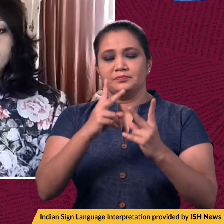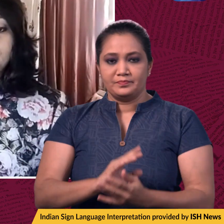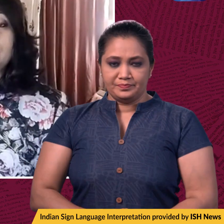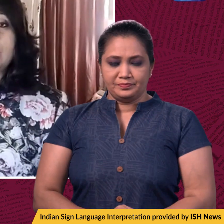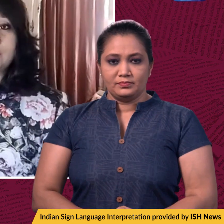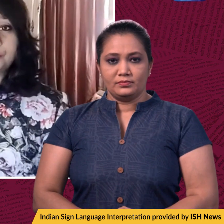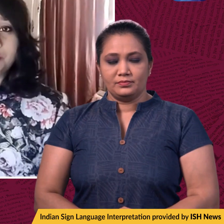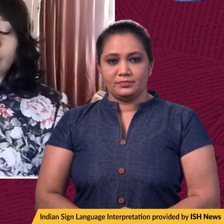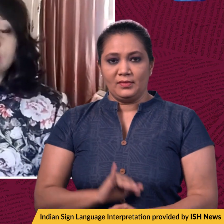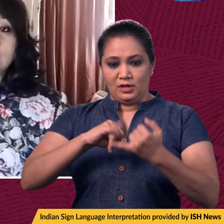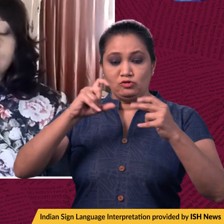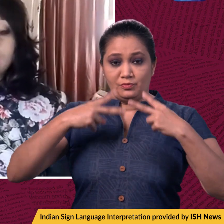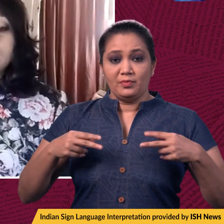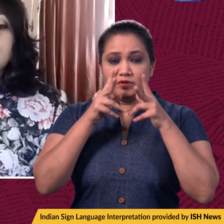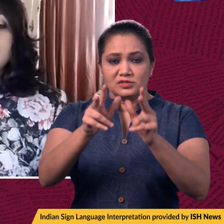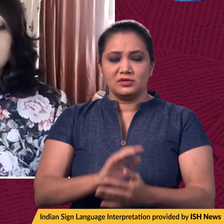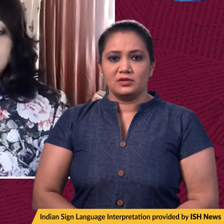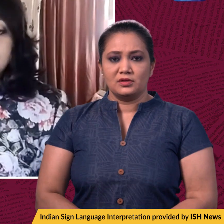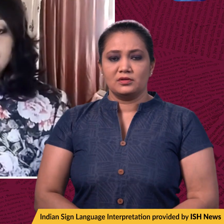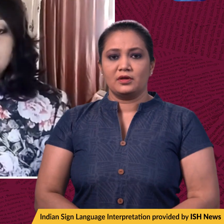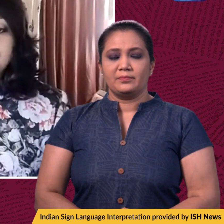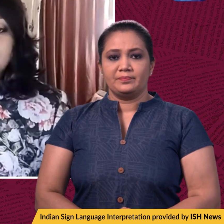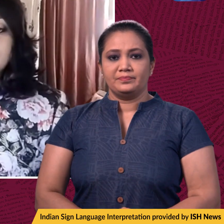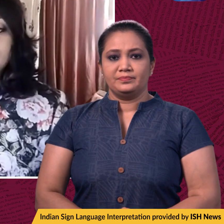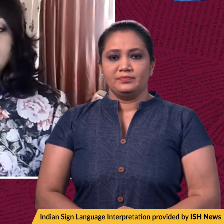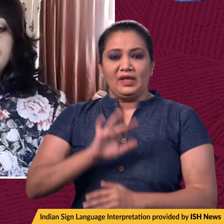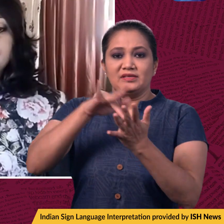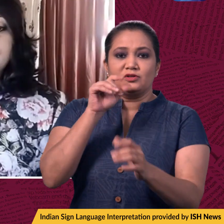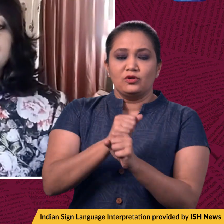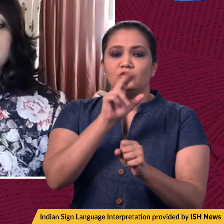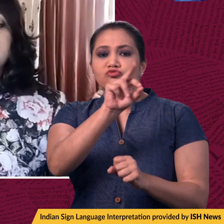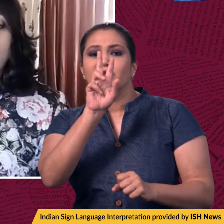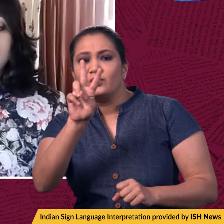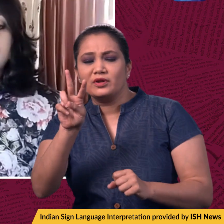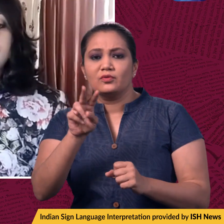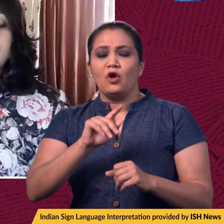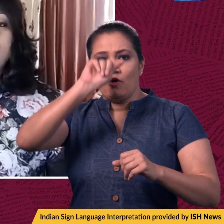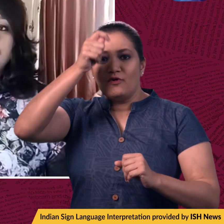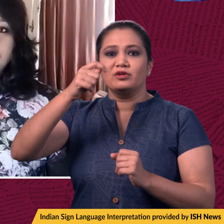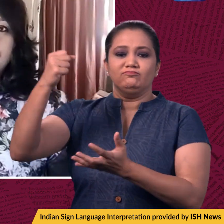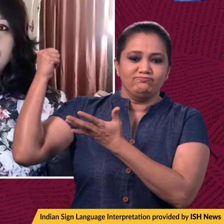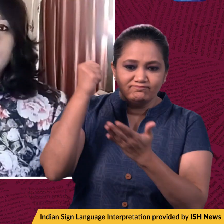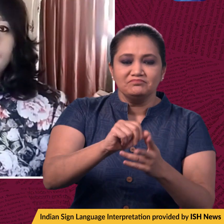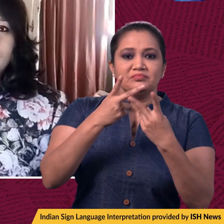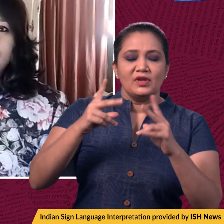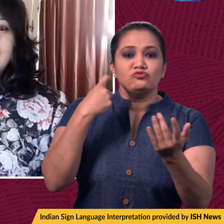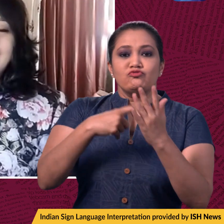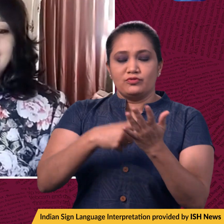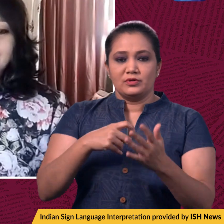Meanwhile, the Supreme Court has cleared the amendments made by the Centre in 2020 to the Foreign Contribution Regulation Act